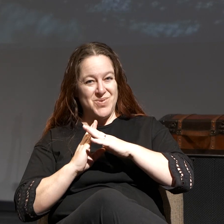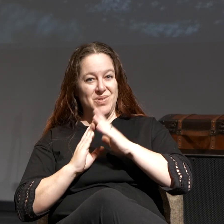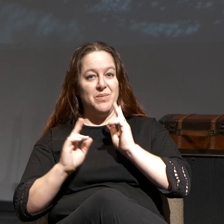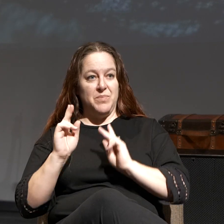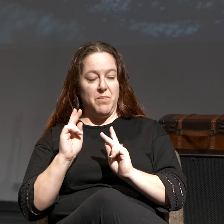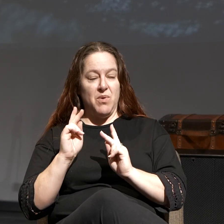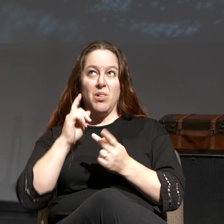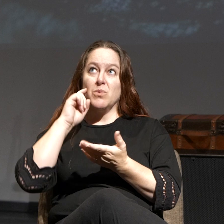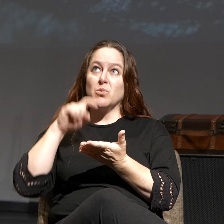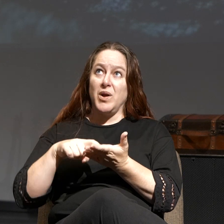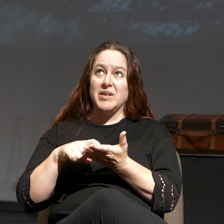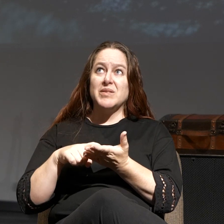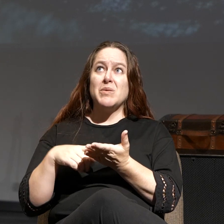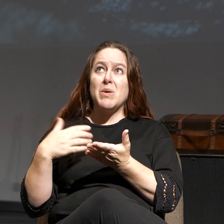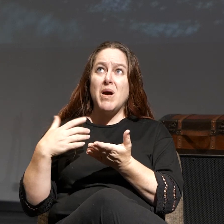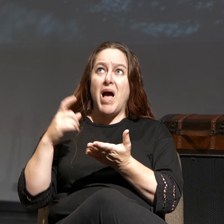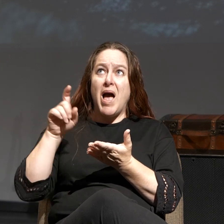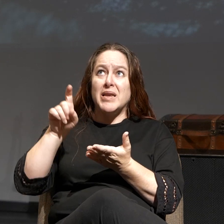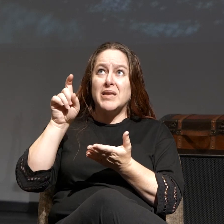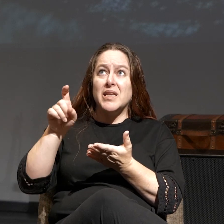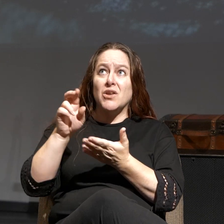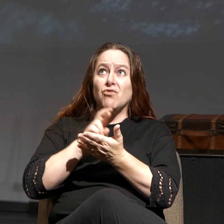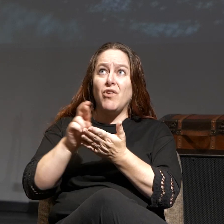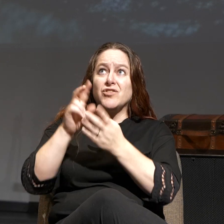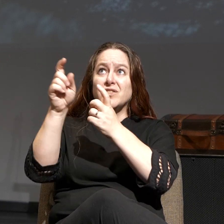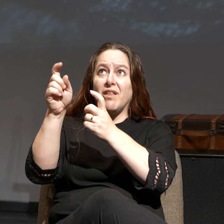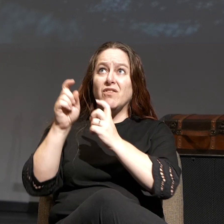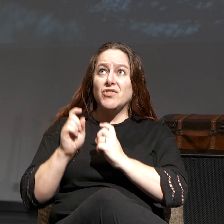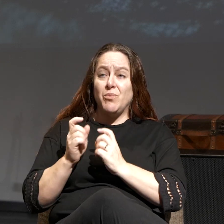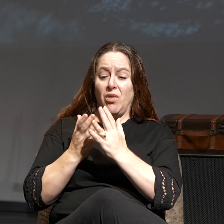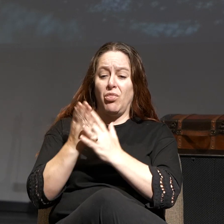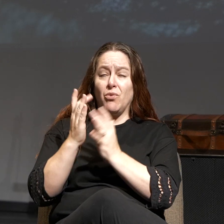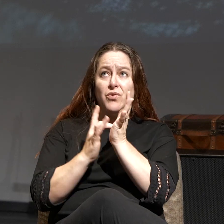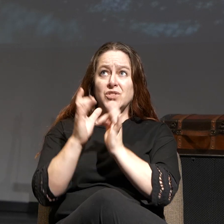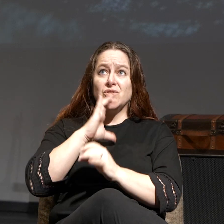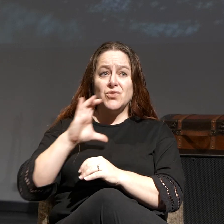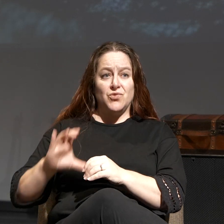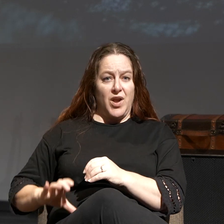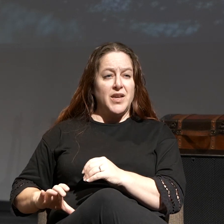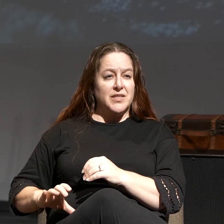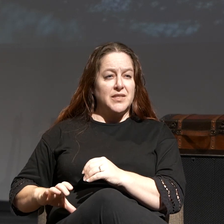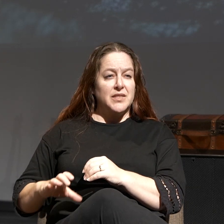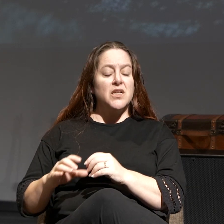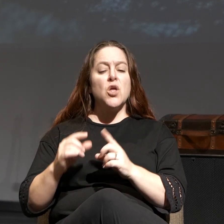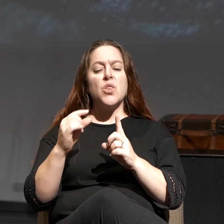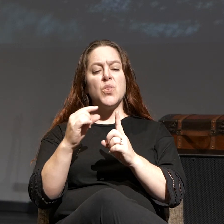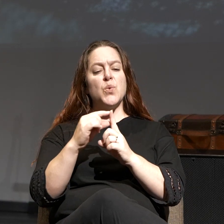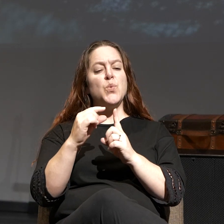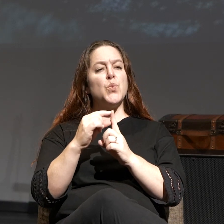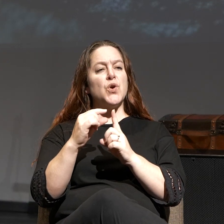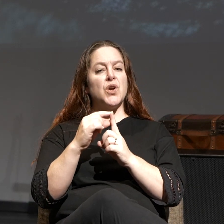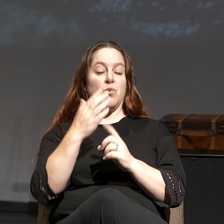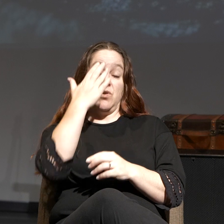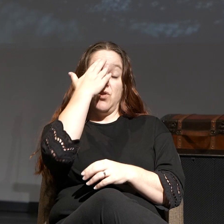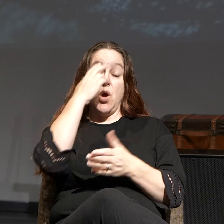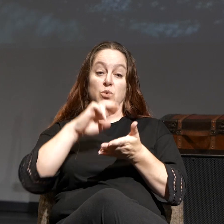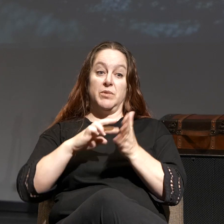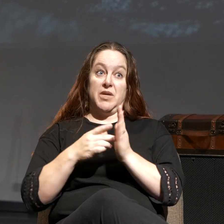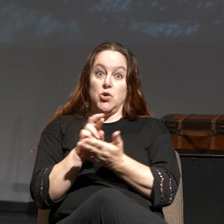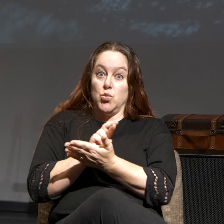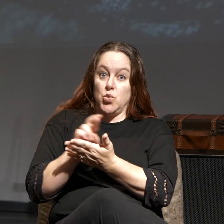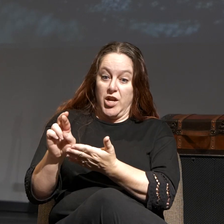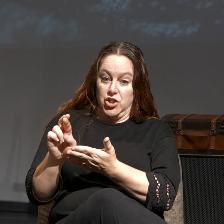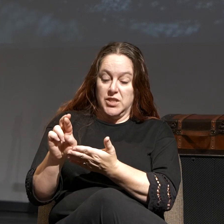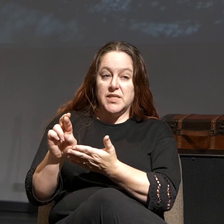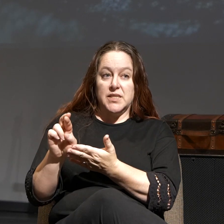recognize that they need a righteousness given to them through Jesus Christ. In fact, the word is used, and we know that He's talking about the righteous here,